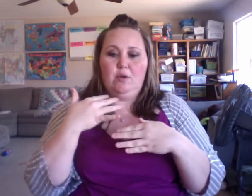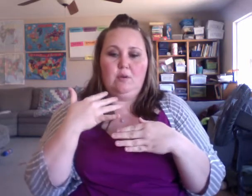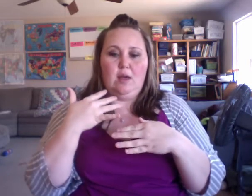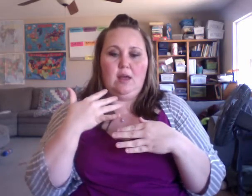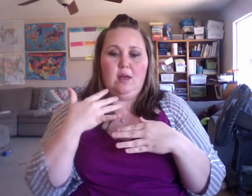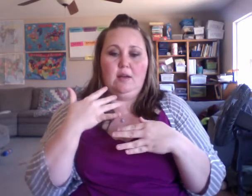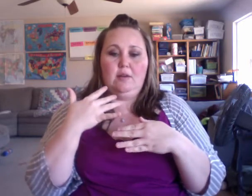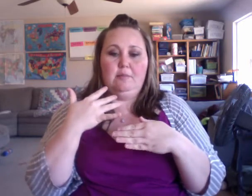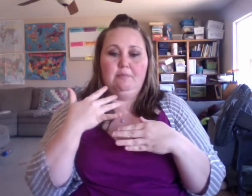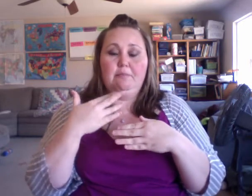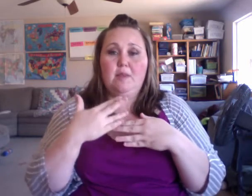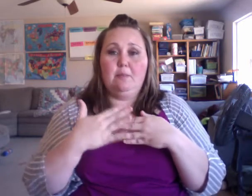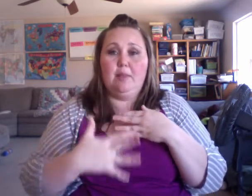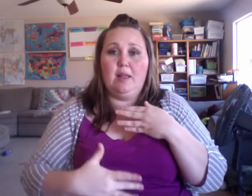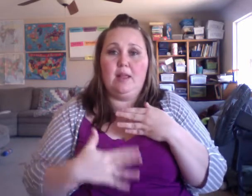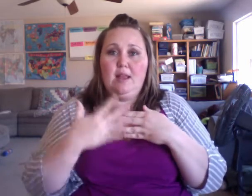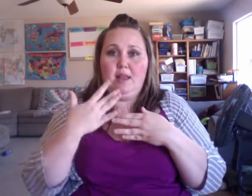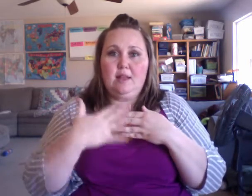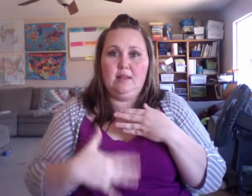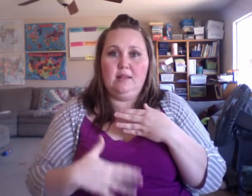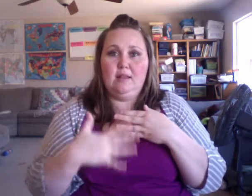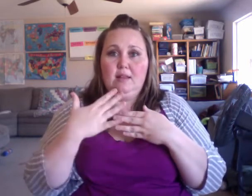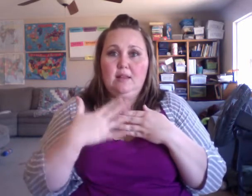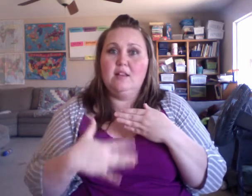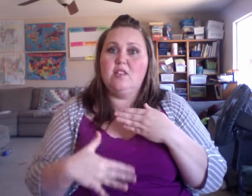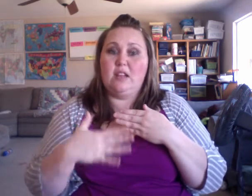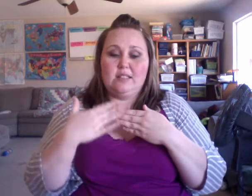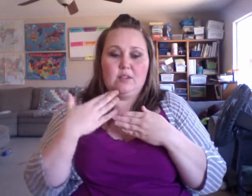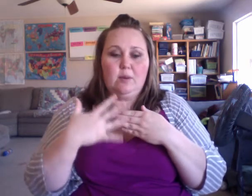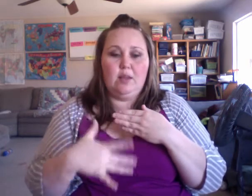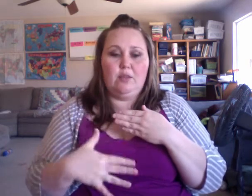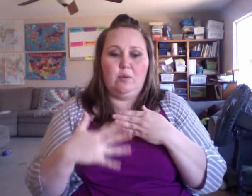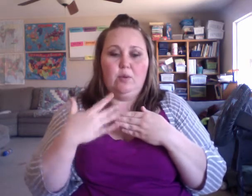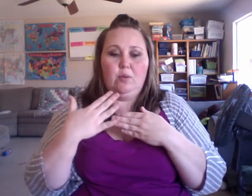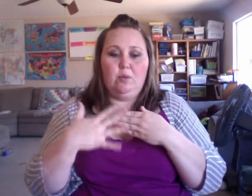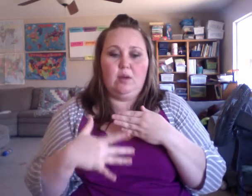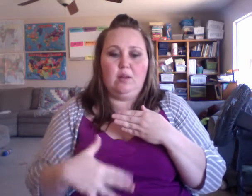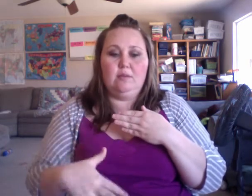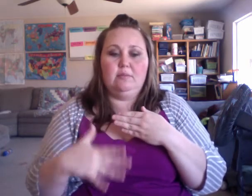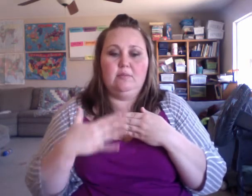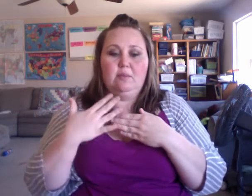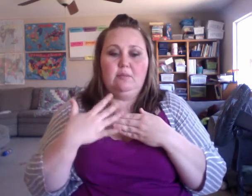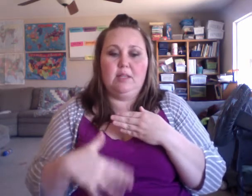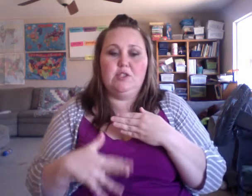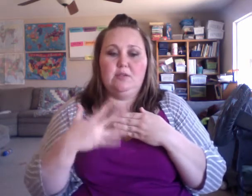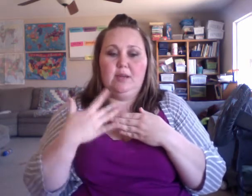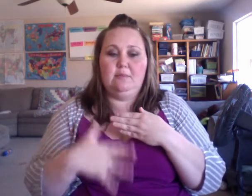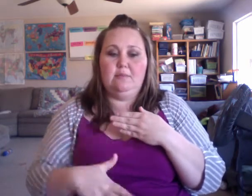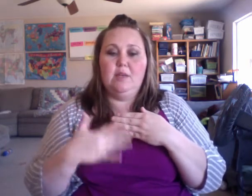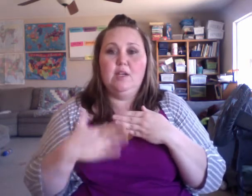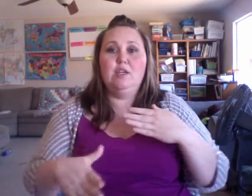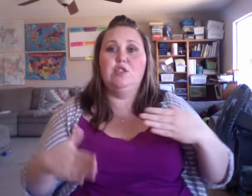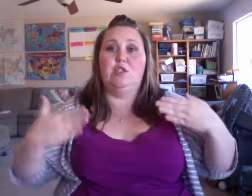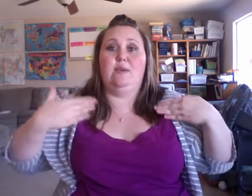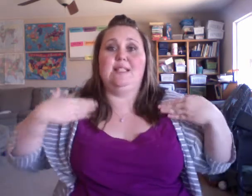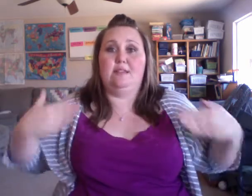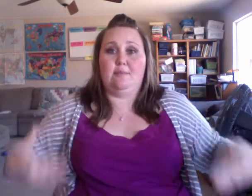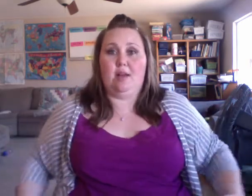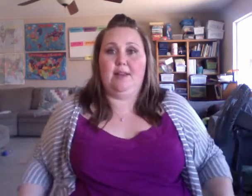blood because it's going through the bloodstream to the rest of the body.